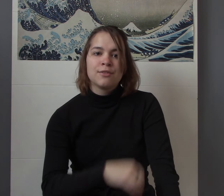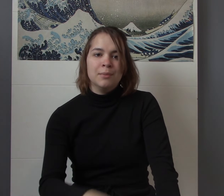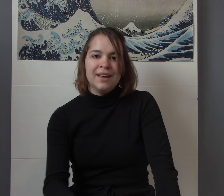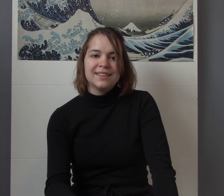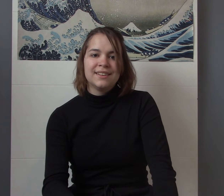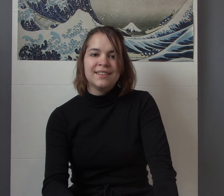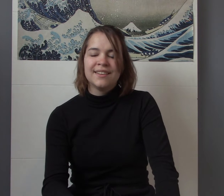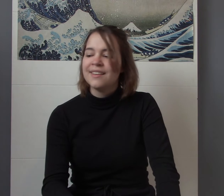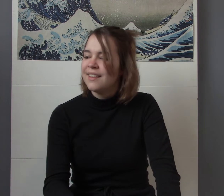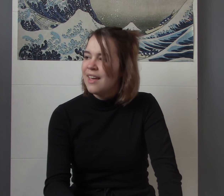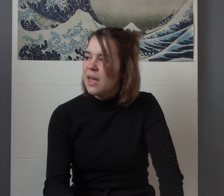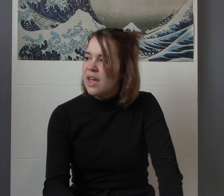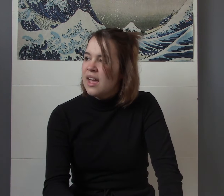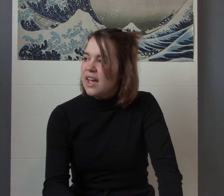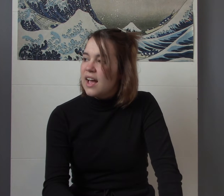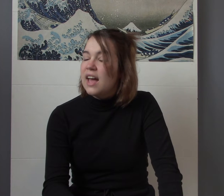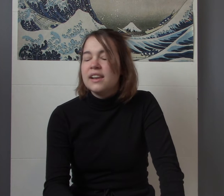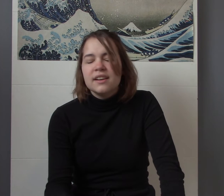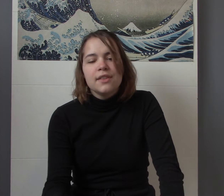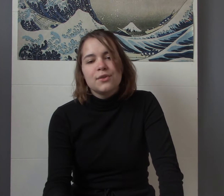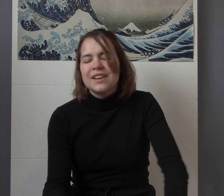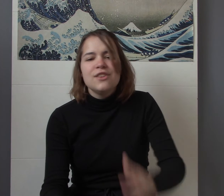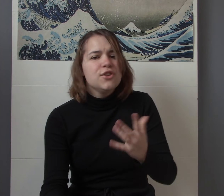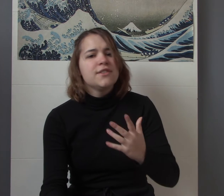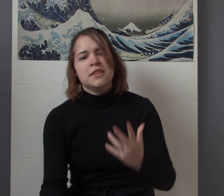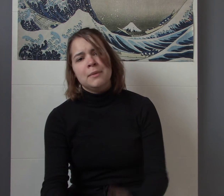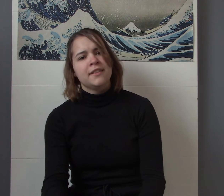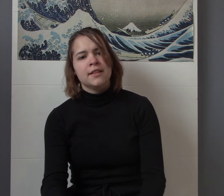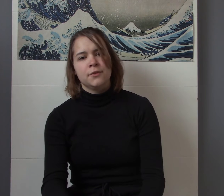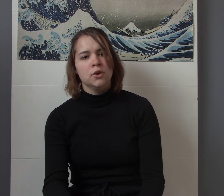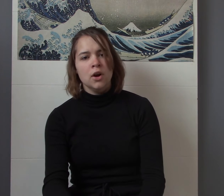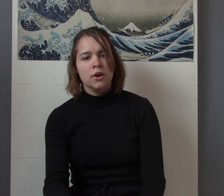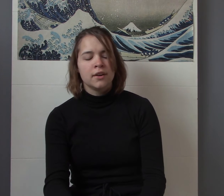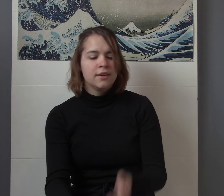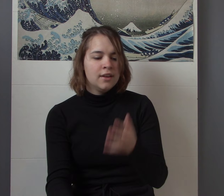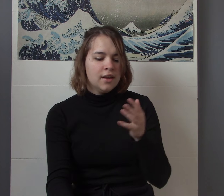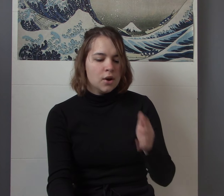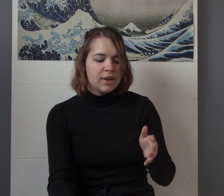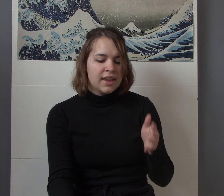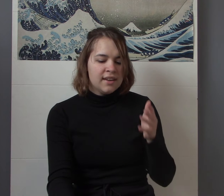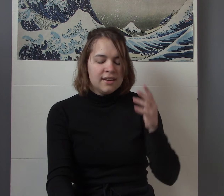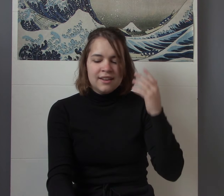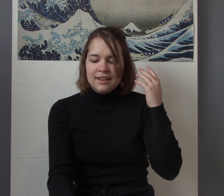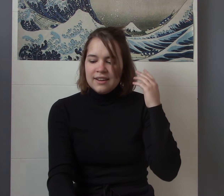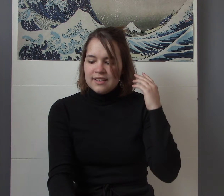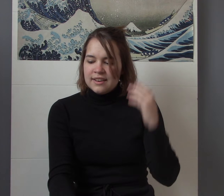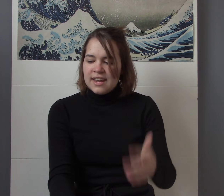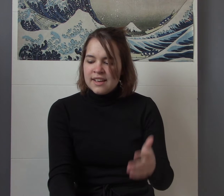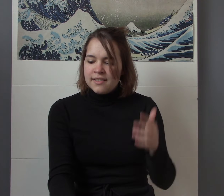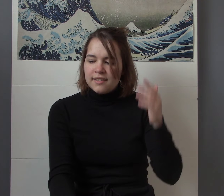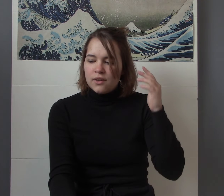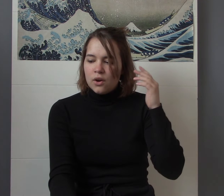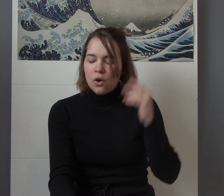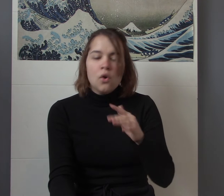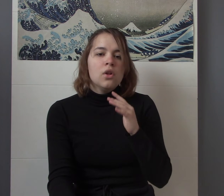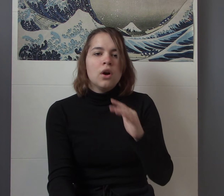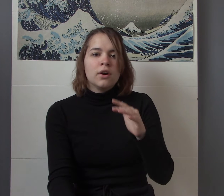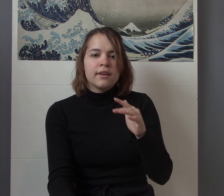from that and another thing it just doesn't make sense for her arc okay Nia's whole arc